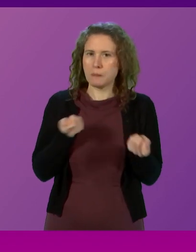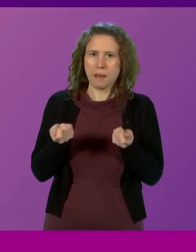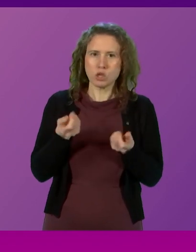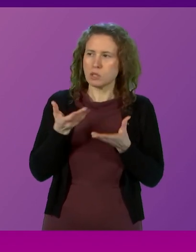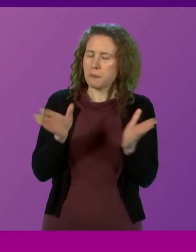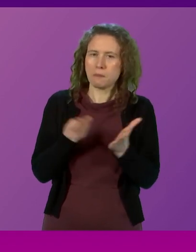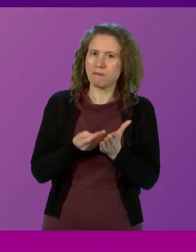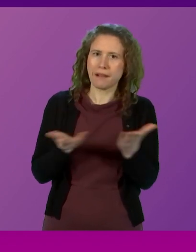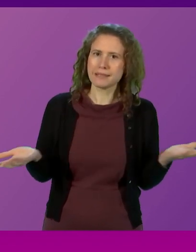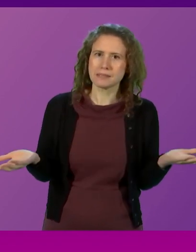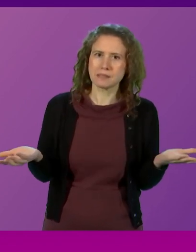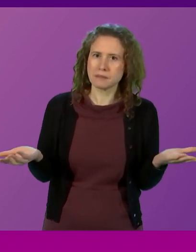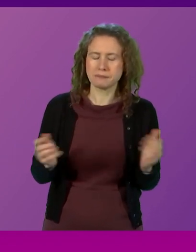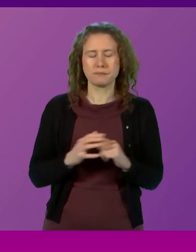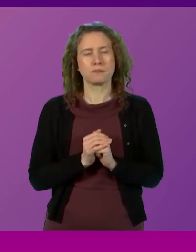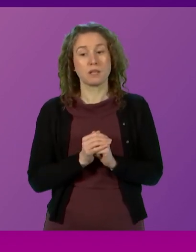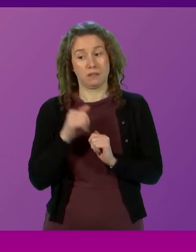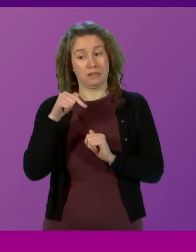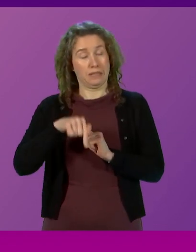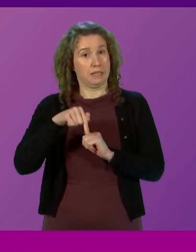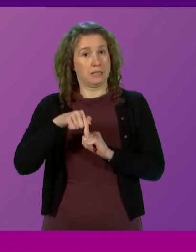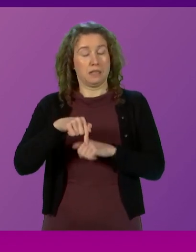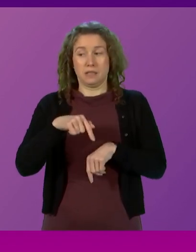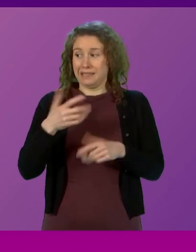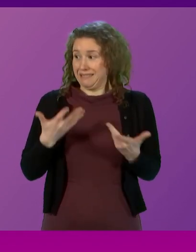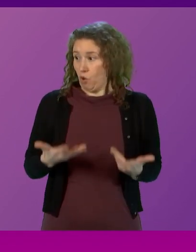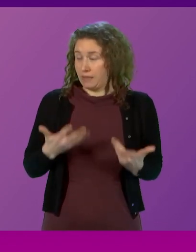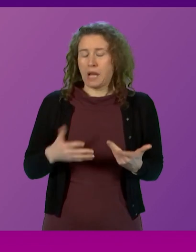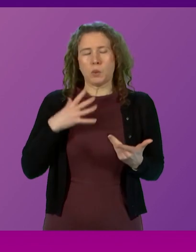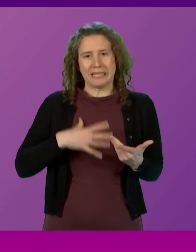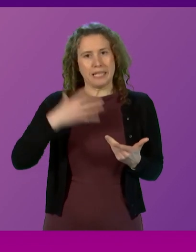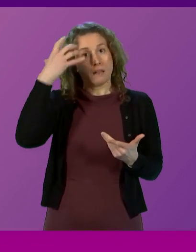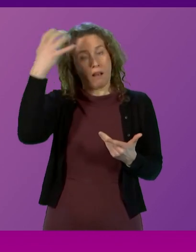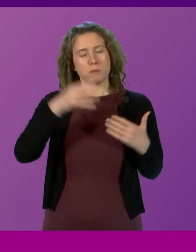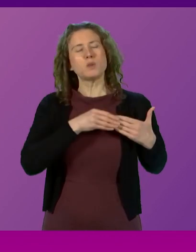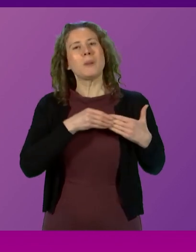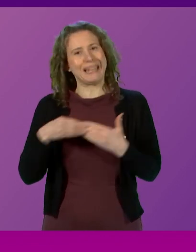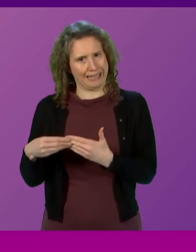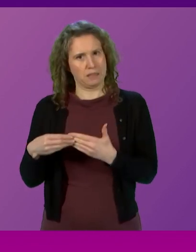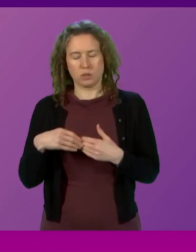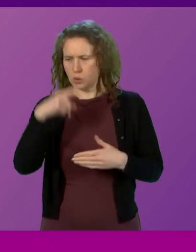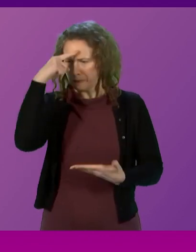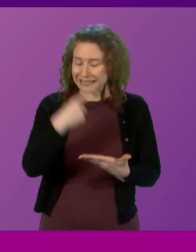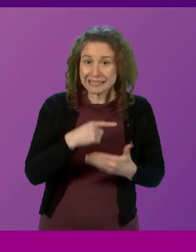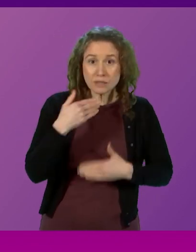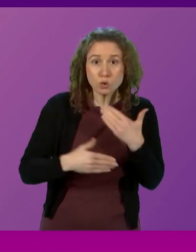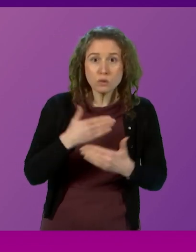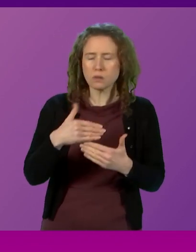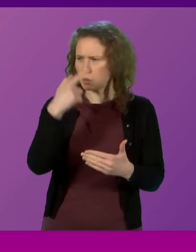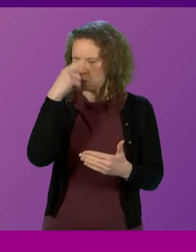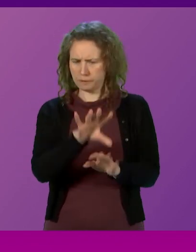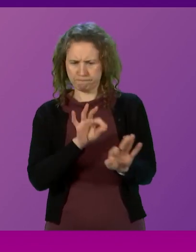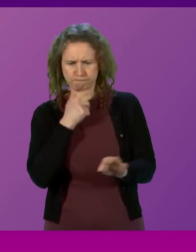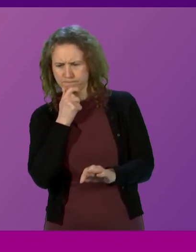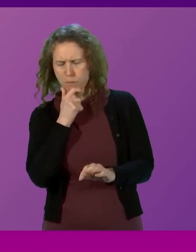finances. These times require Governments to lead, to make choices, to decide what